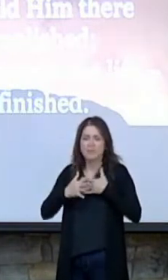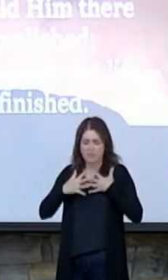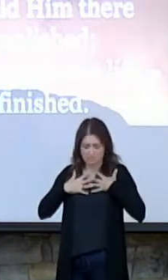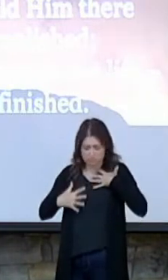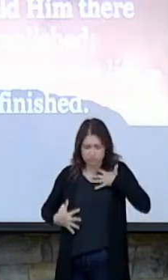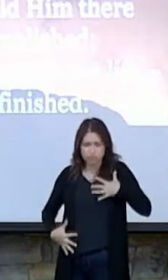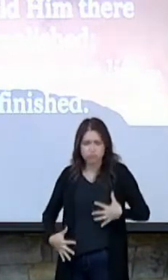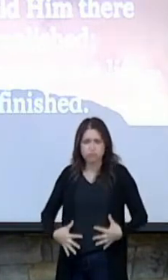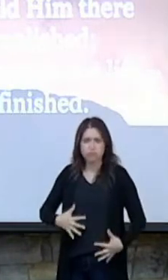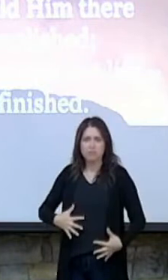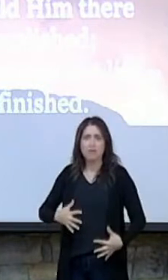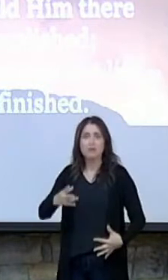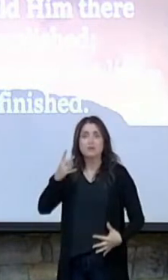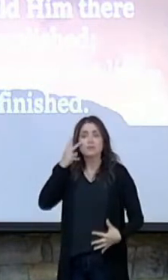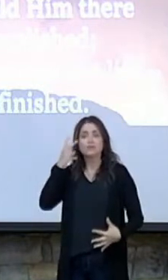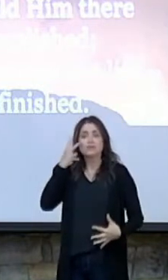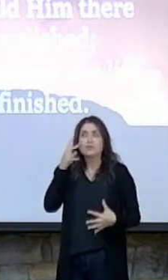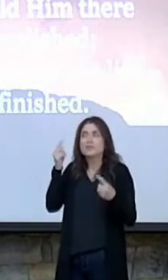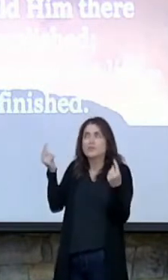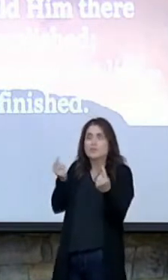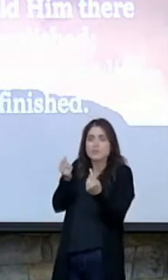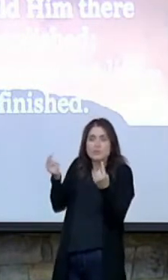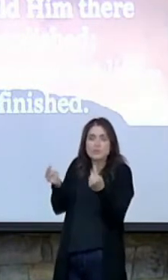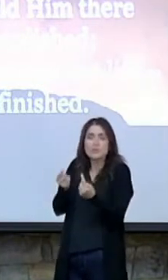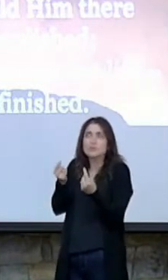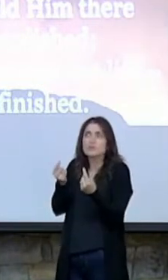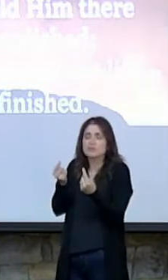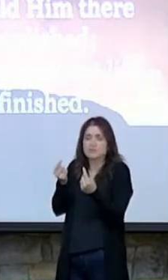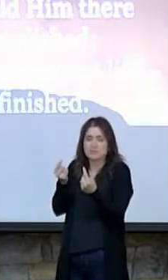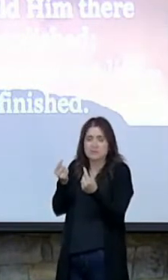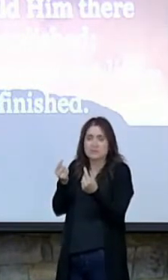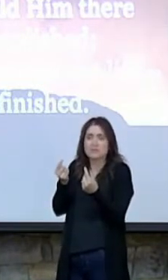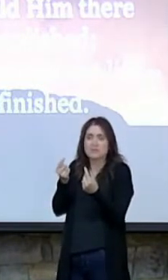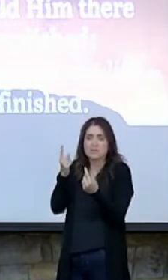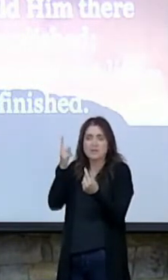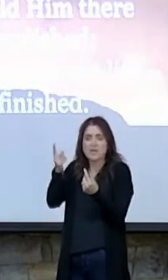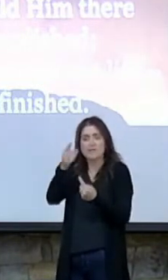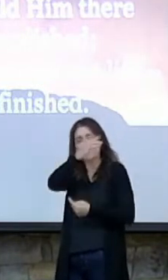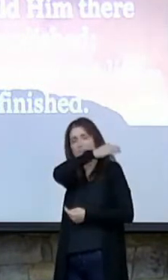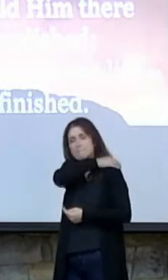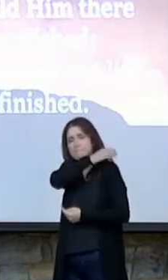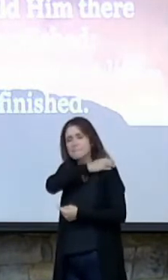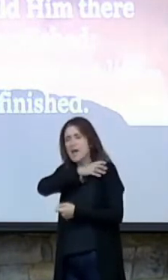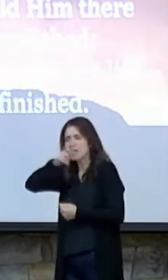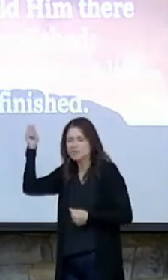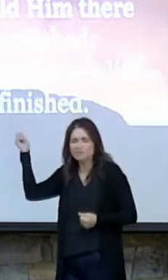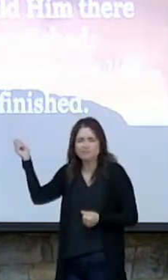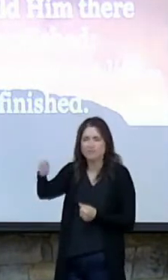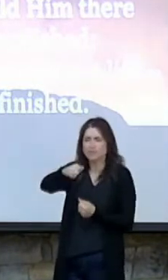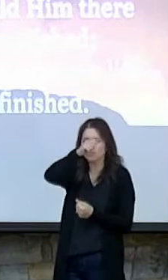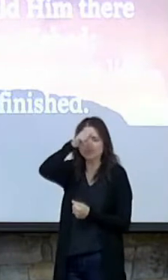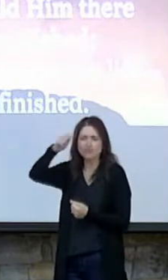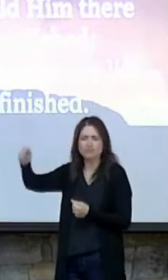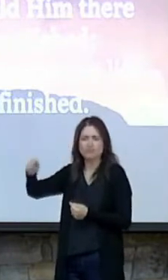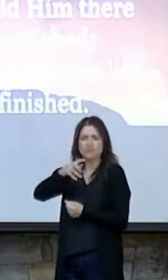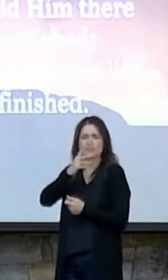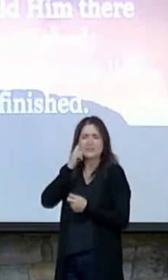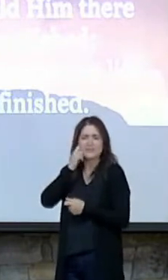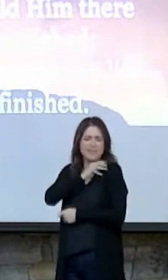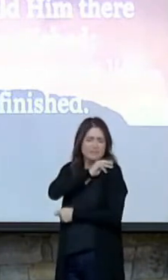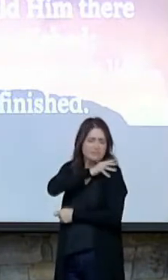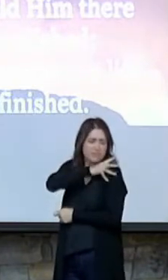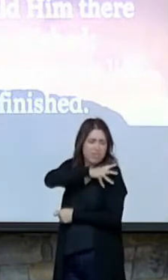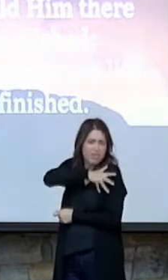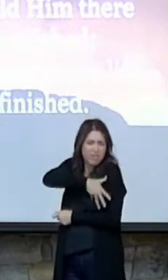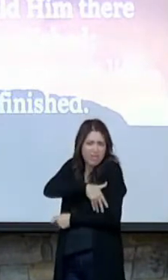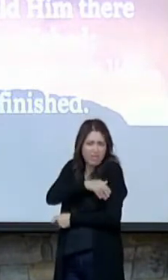Do you see the wounds from the scourging his back, nothing more than raw flesh? Do you see the